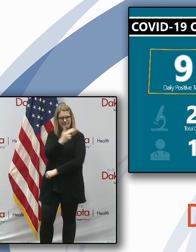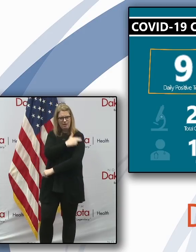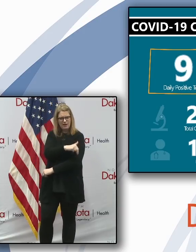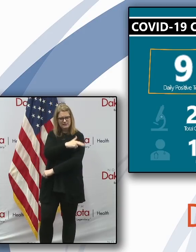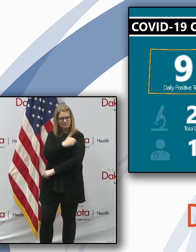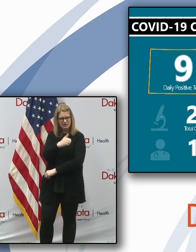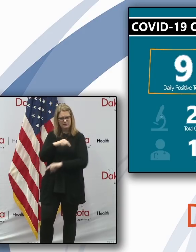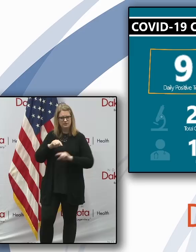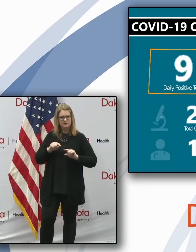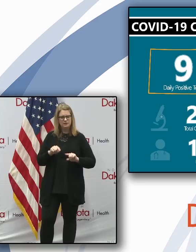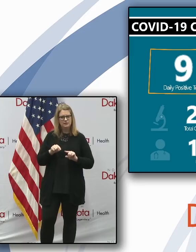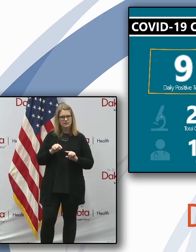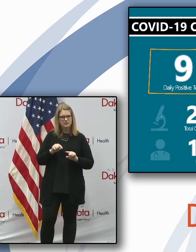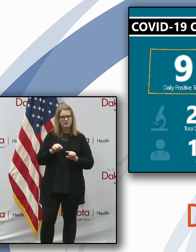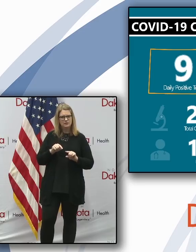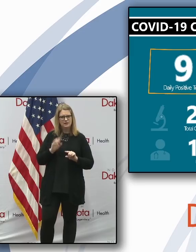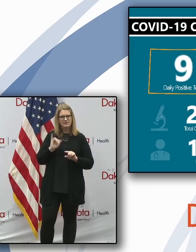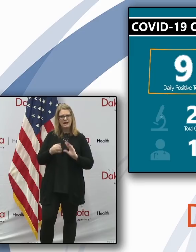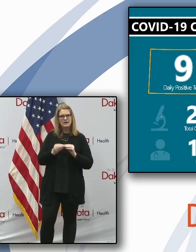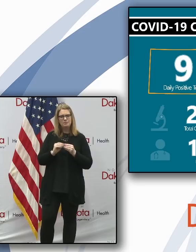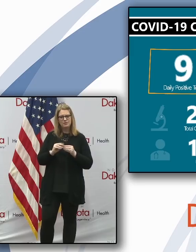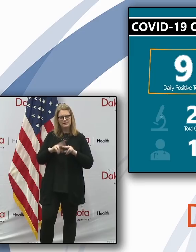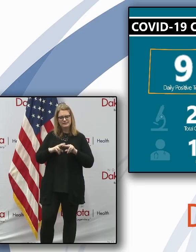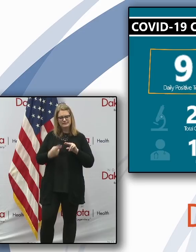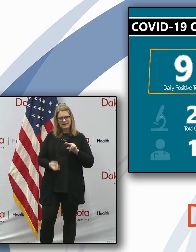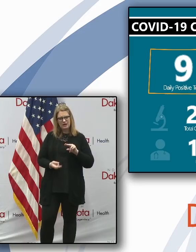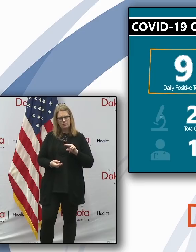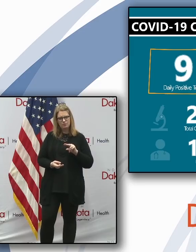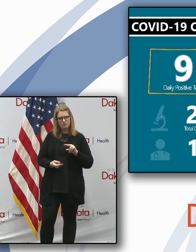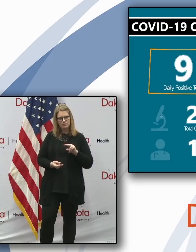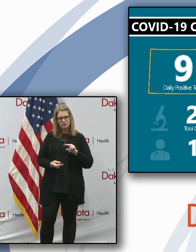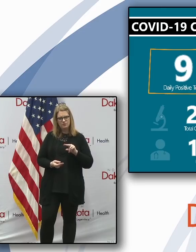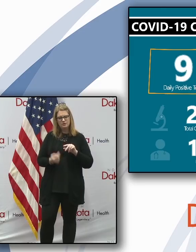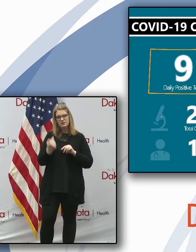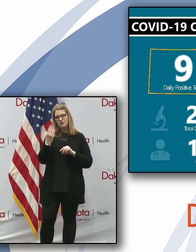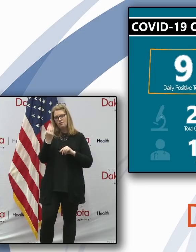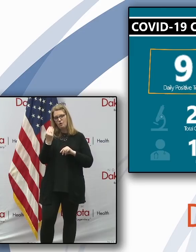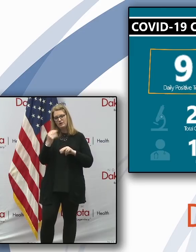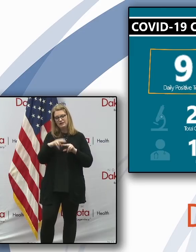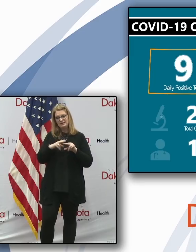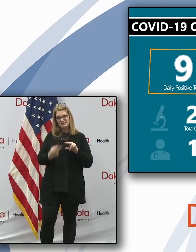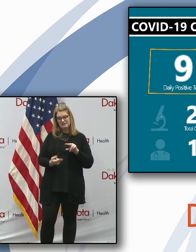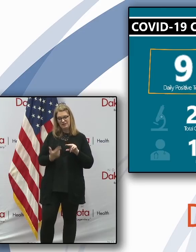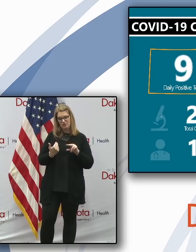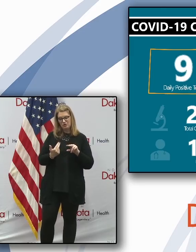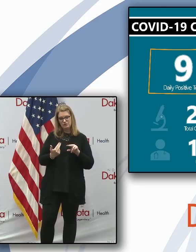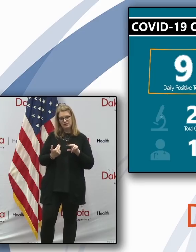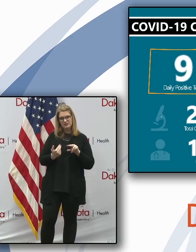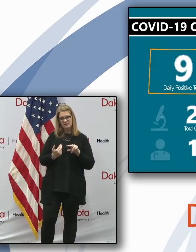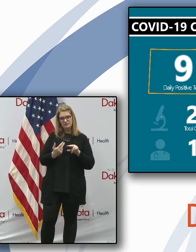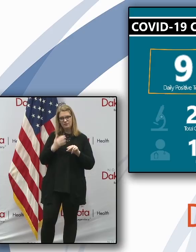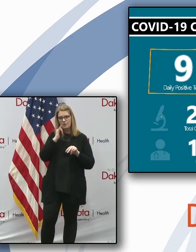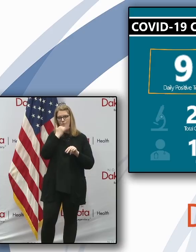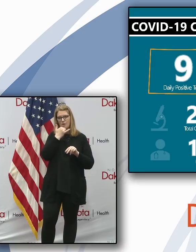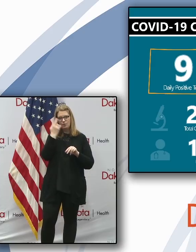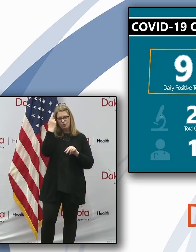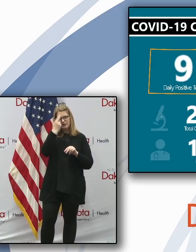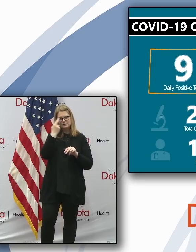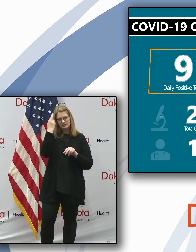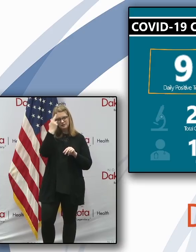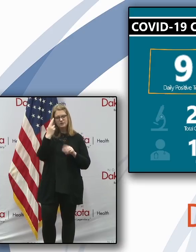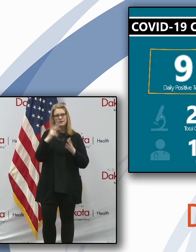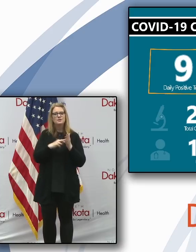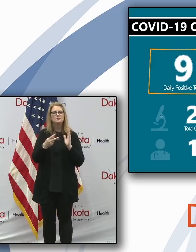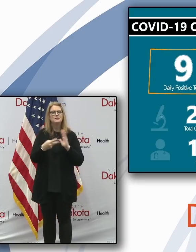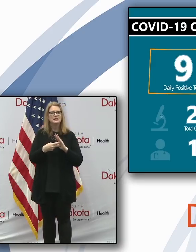That number is down, but it was down from 14 to 13 for the wrong reason. It was because that